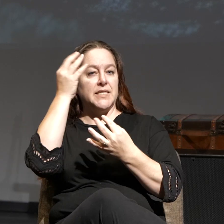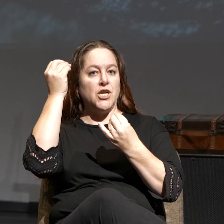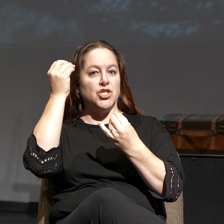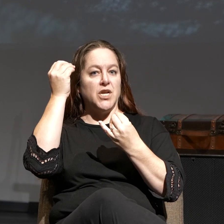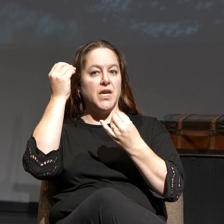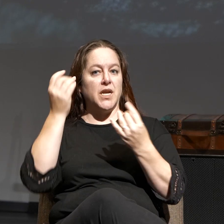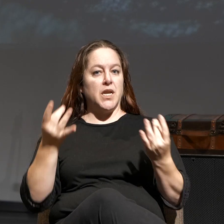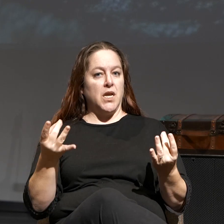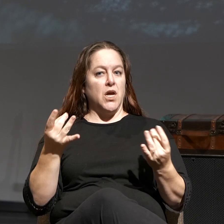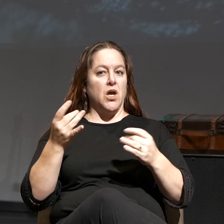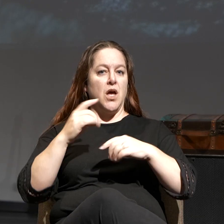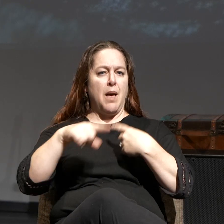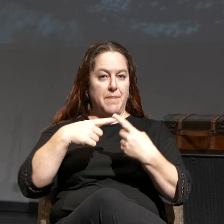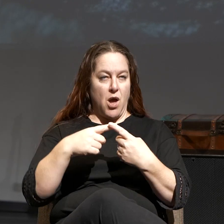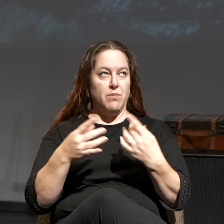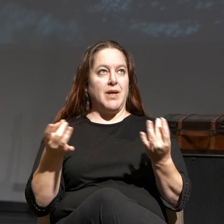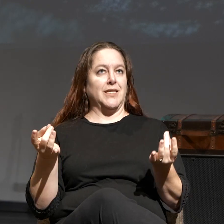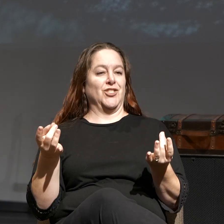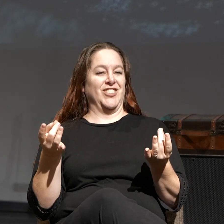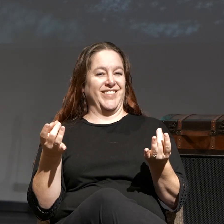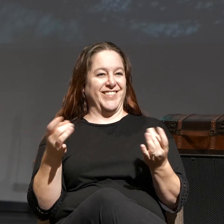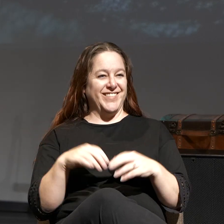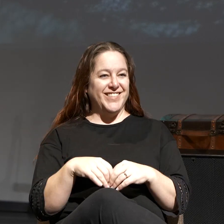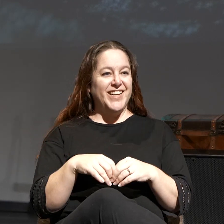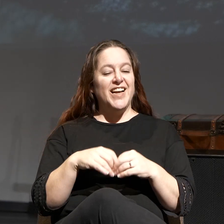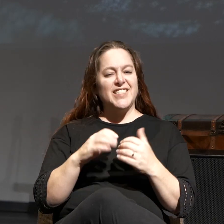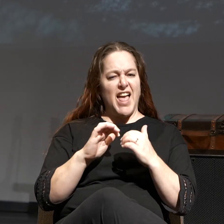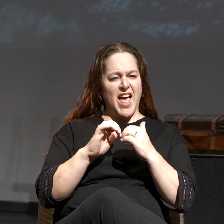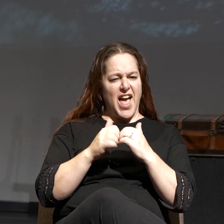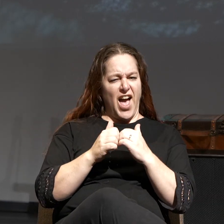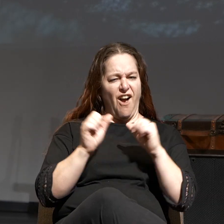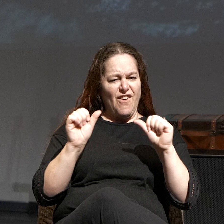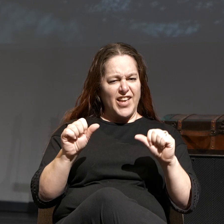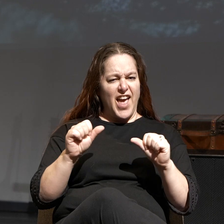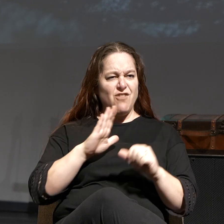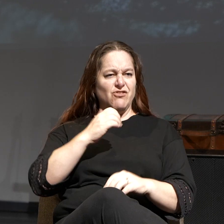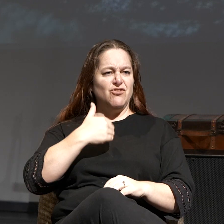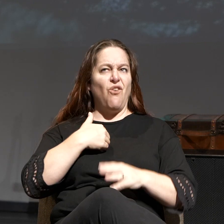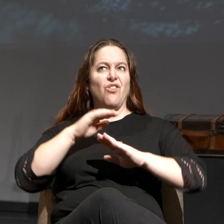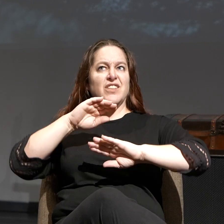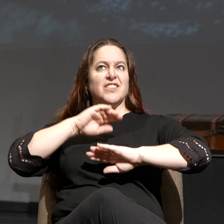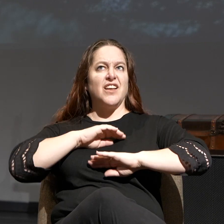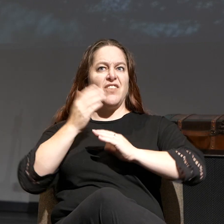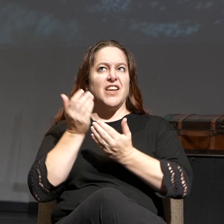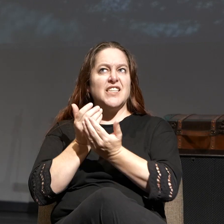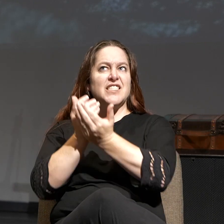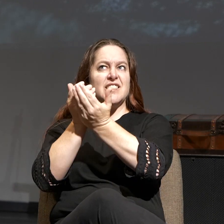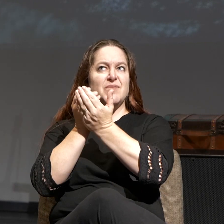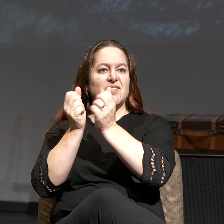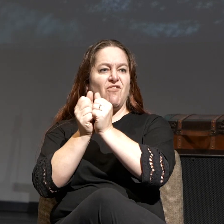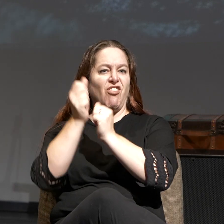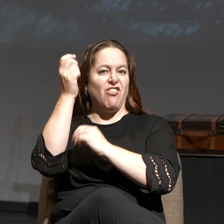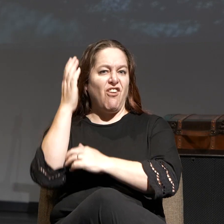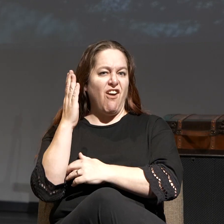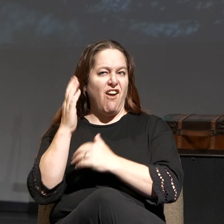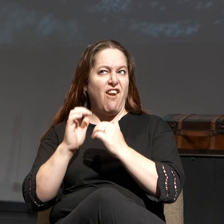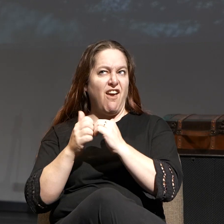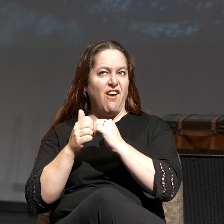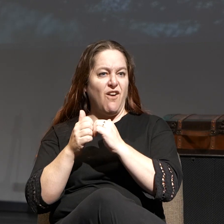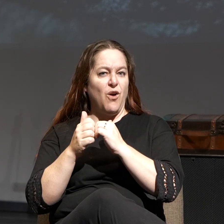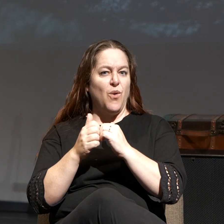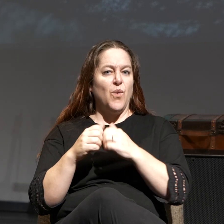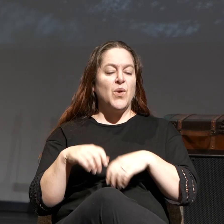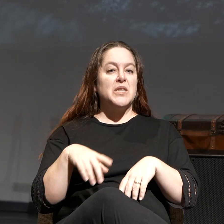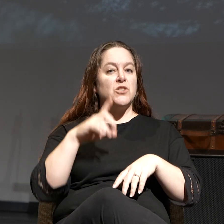It is the doorway into soul-satisfying intimacy with God. It kind of helps to kind of set the theme, the